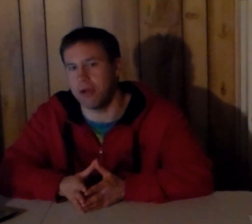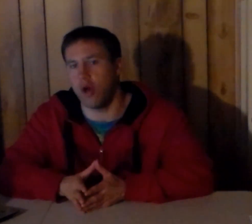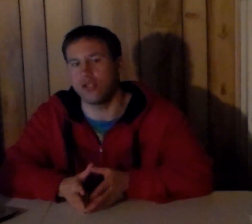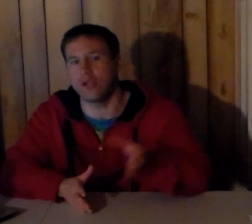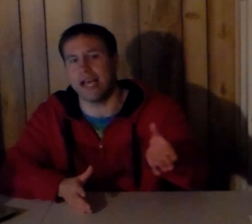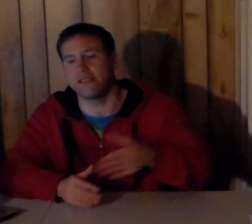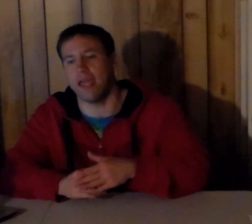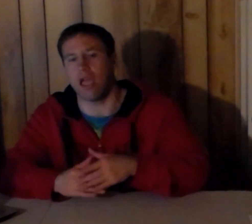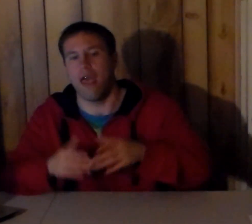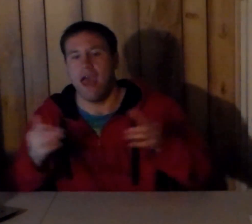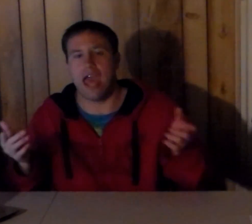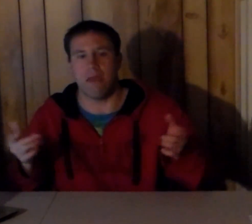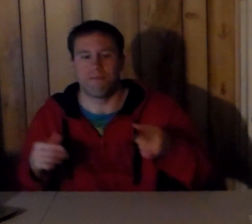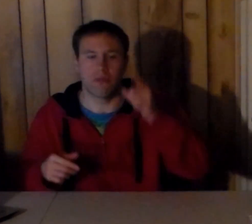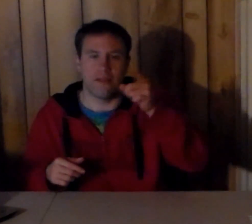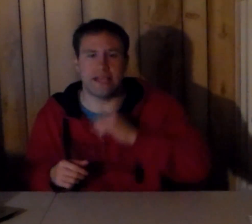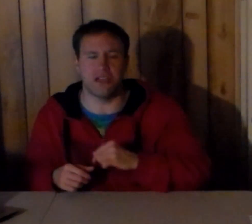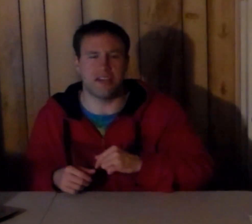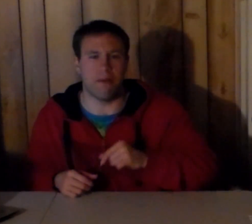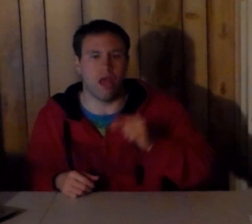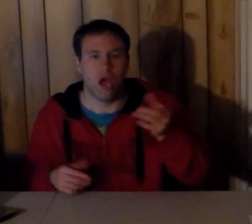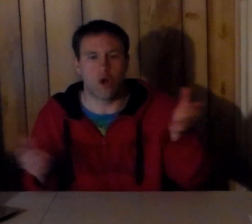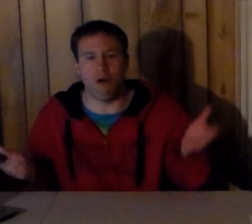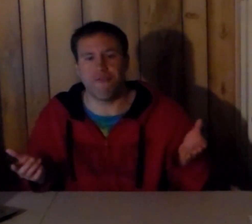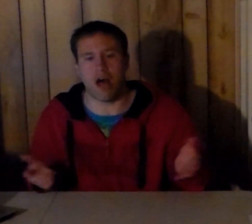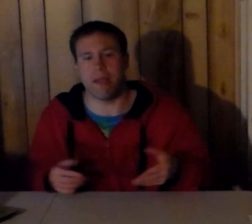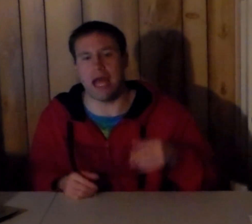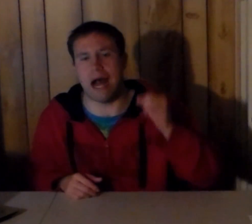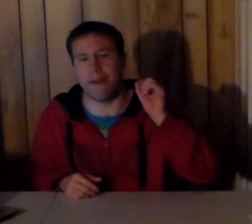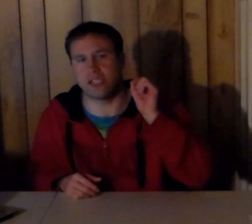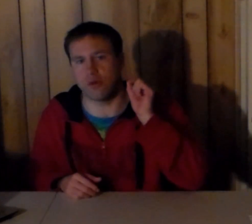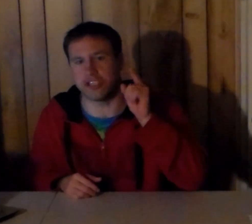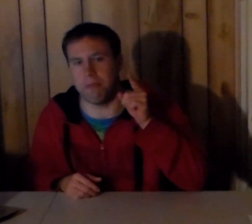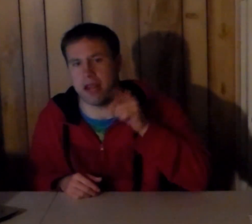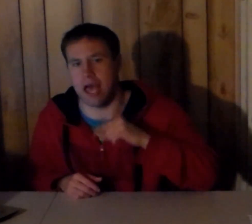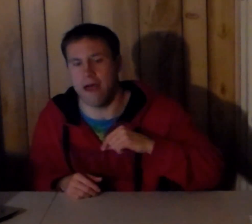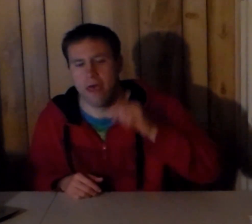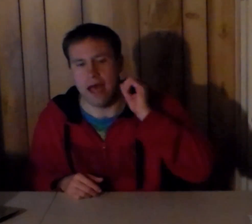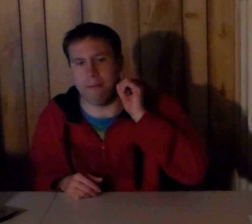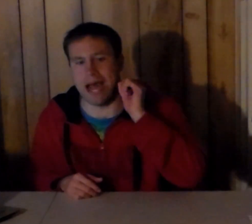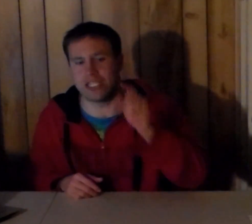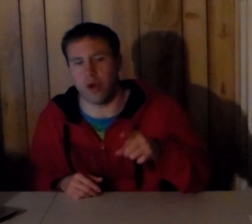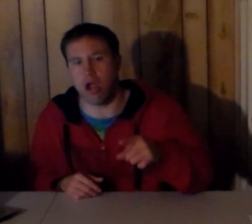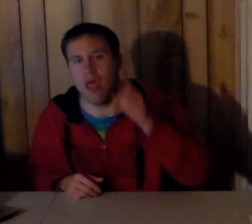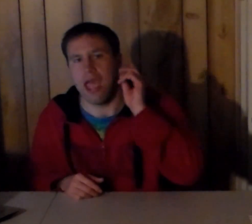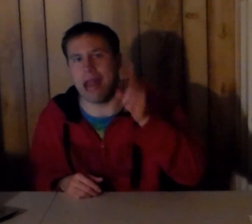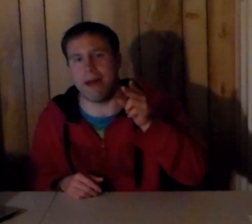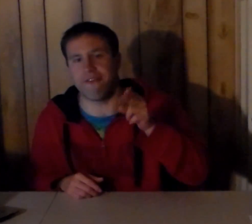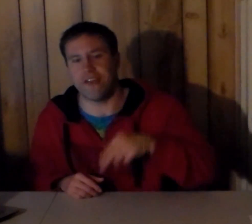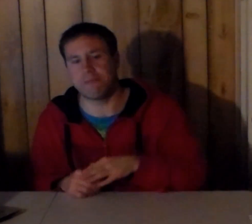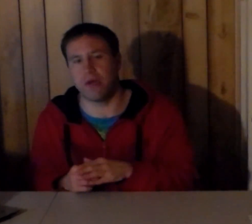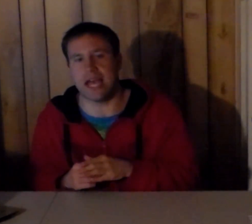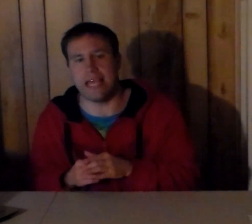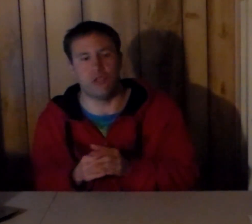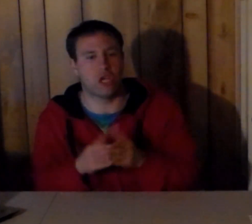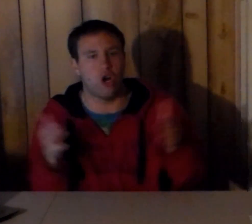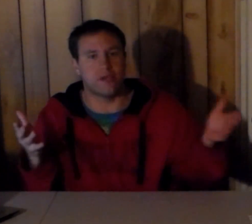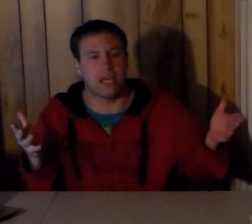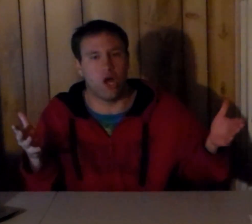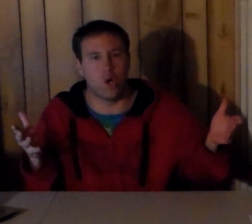let me know what you guys think hey ladies and gentlemen go follow me on my social media i'm on twitter and i'm on facebook guys you can always get a